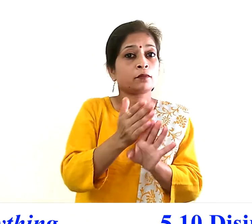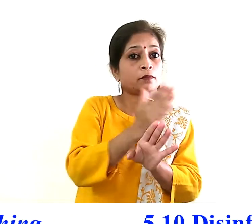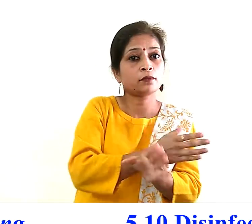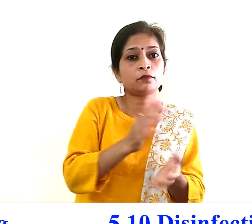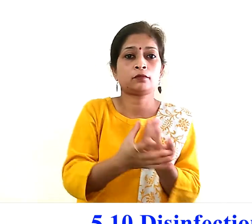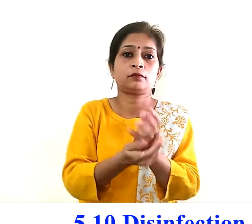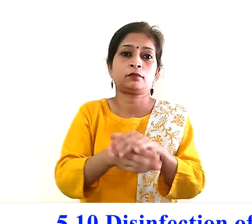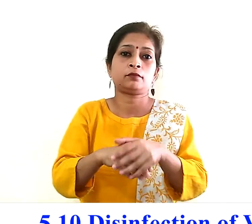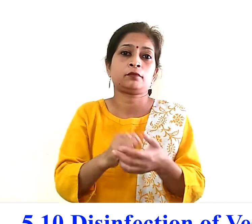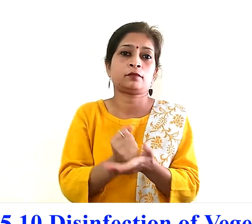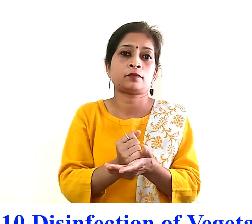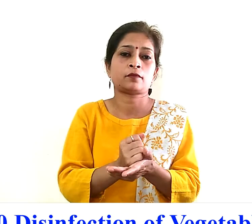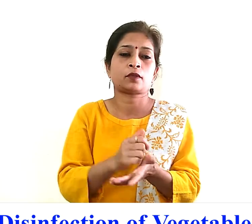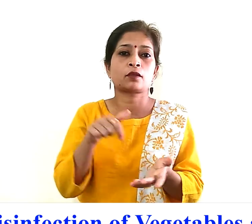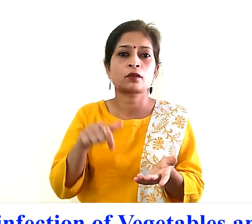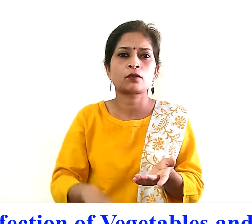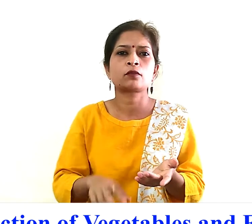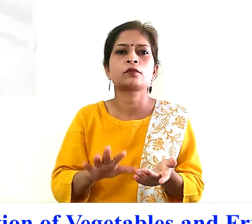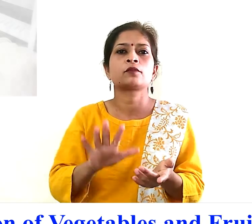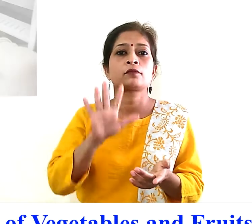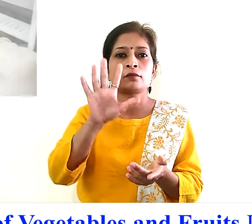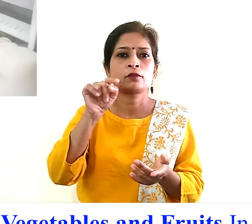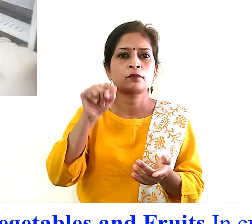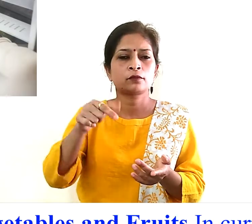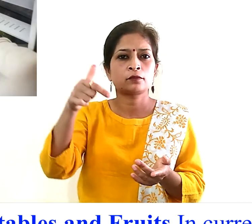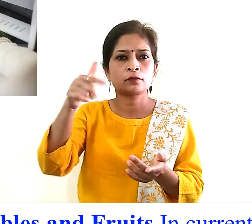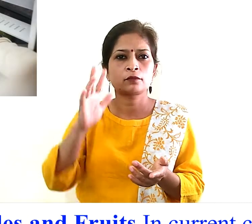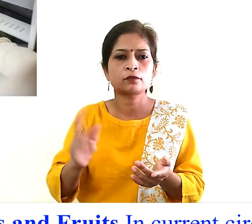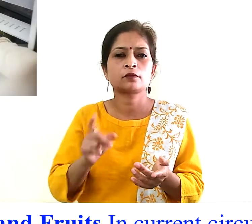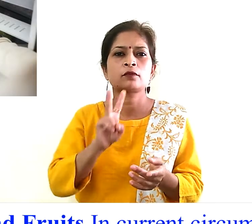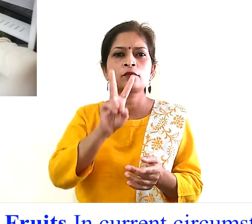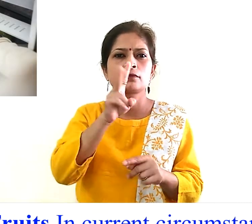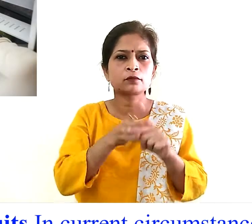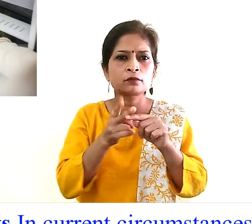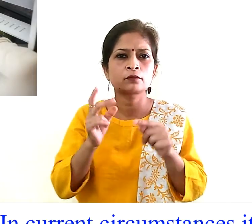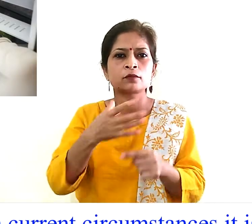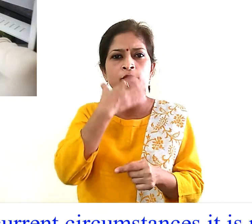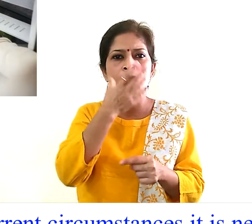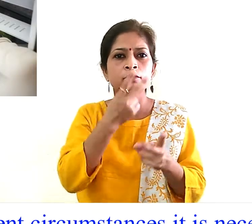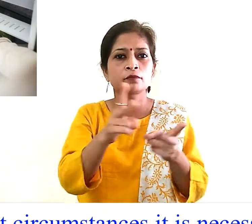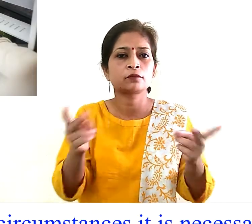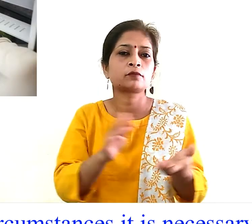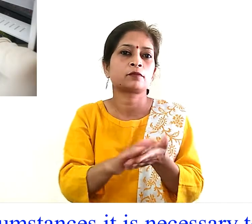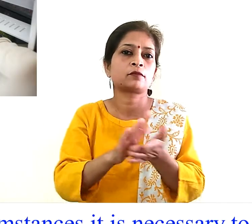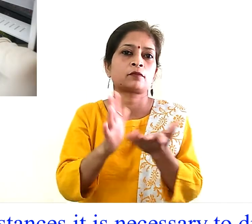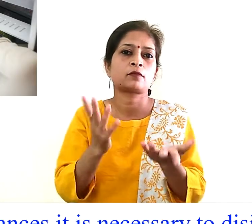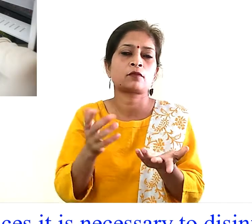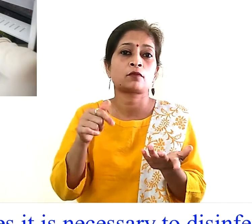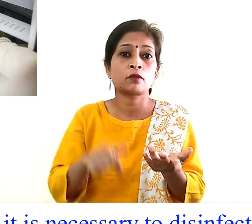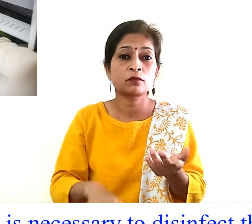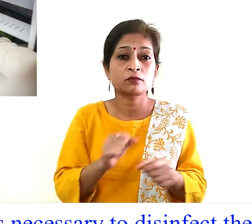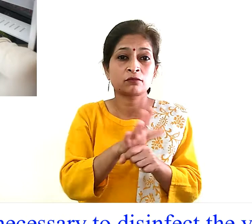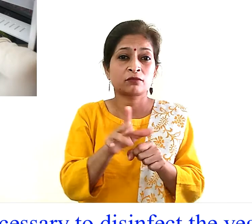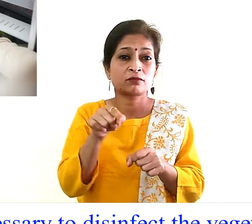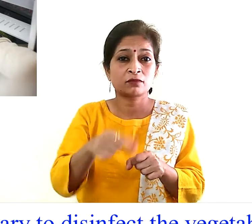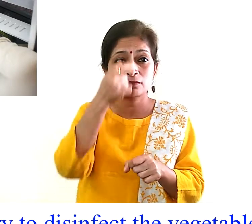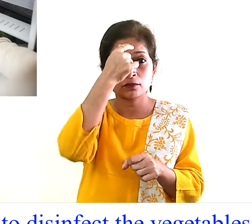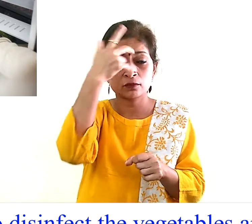disinfection of vegetables and fruits in the current circumstances it is necessary to disinfect the vegetables